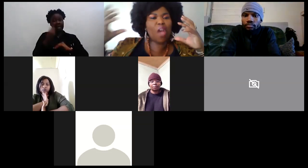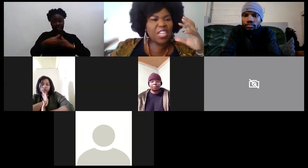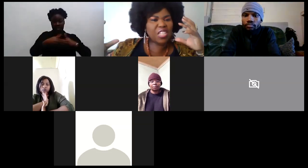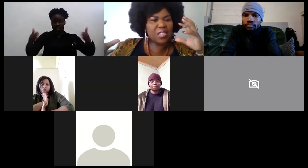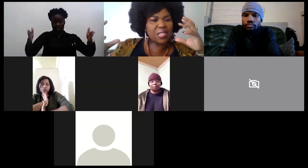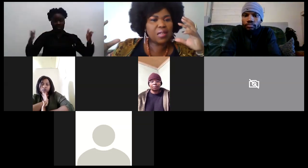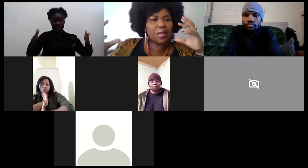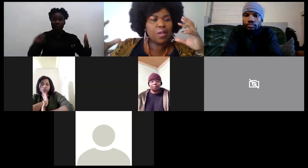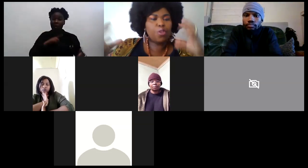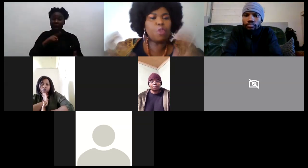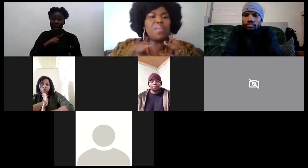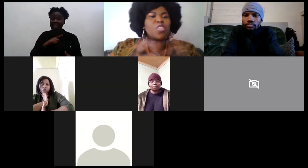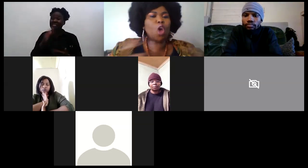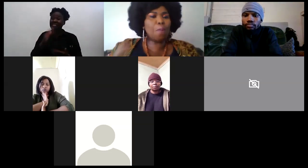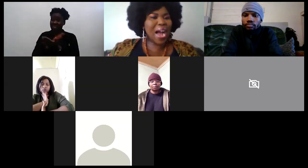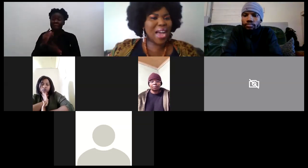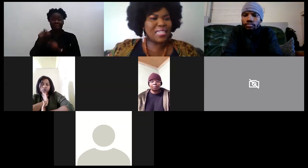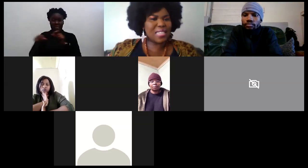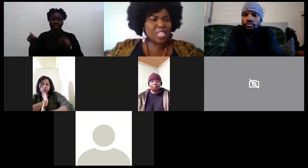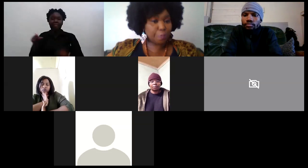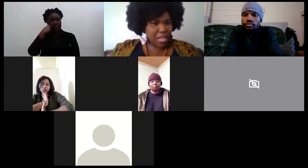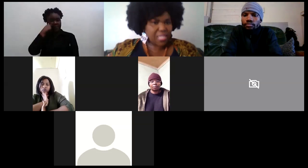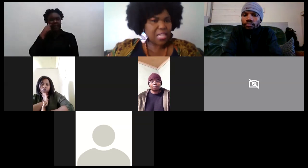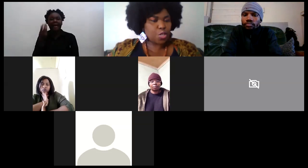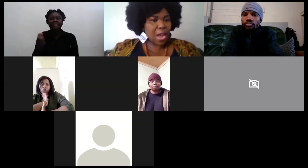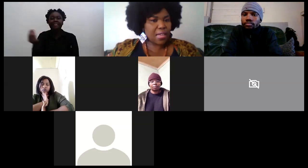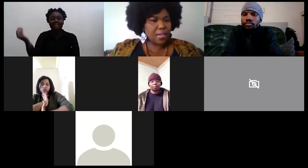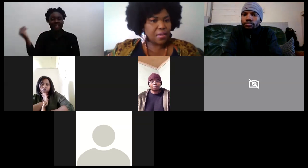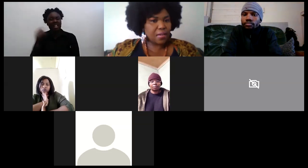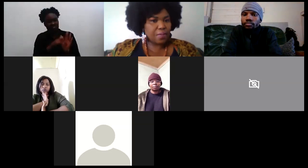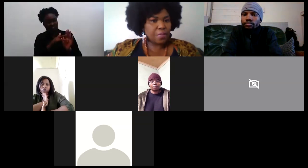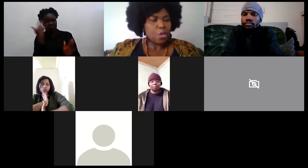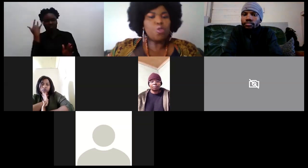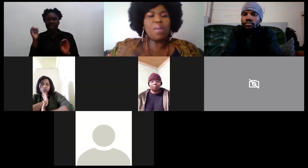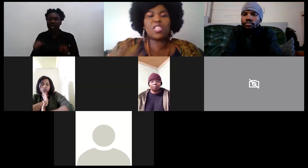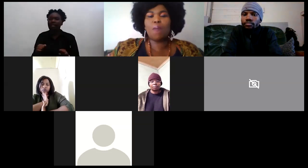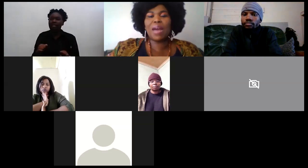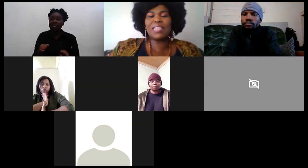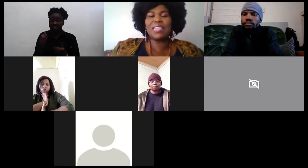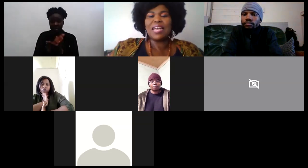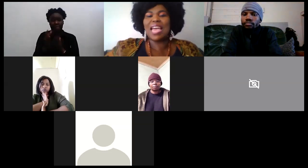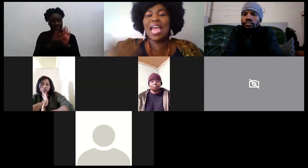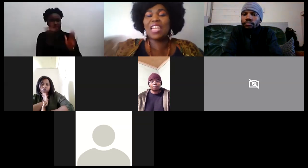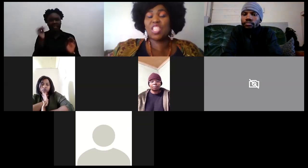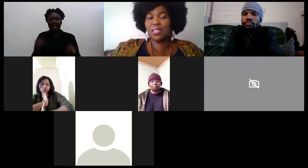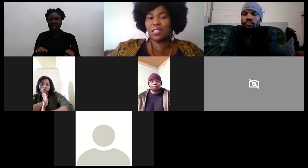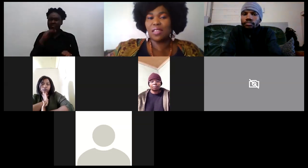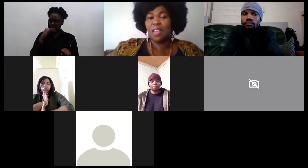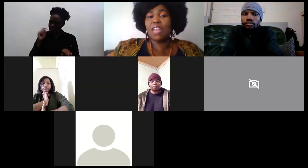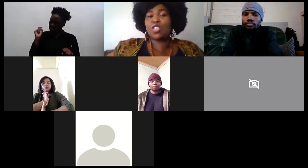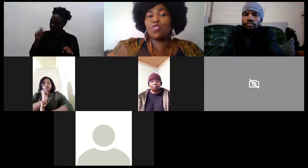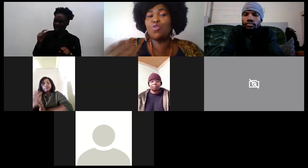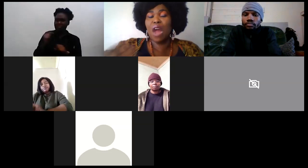it's your actions you know you must command the space that you are in you must command the actions